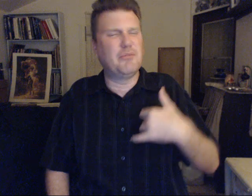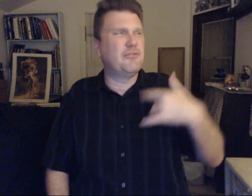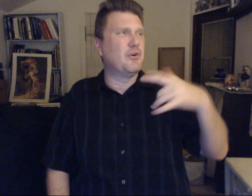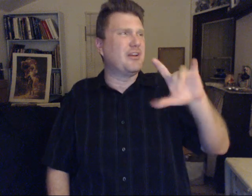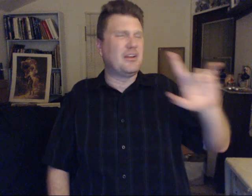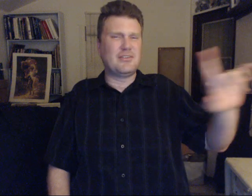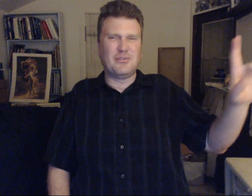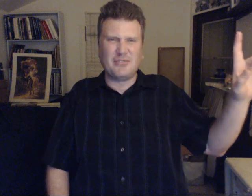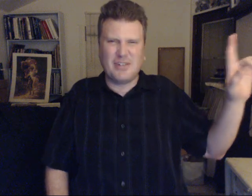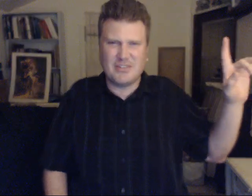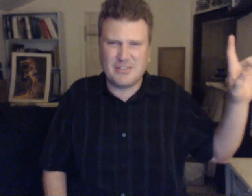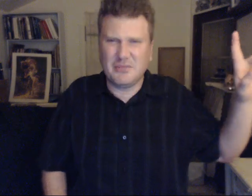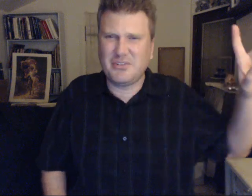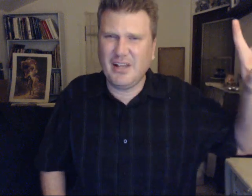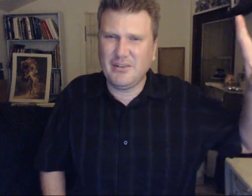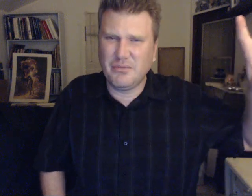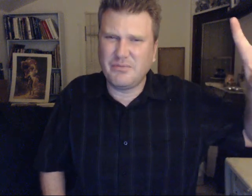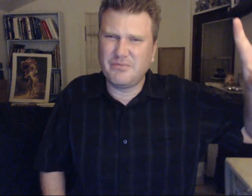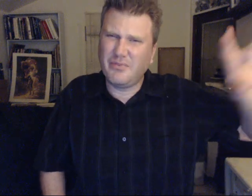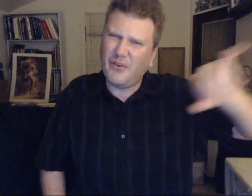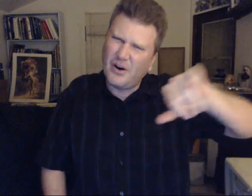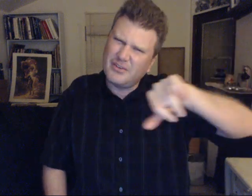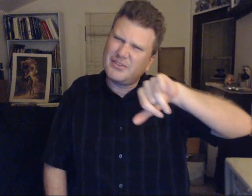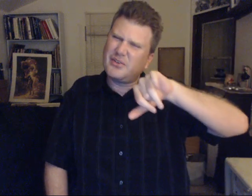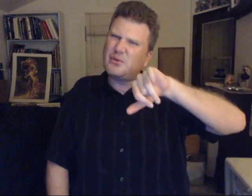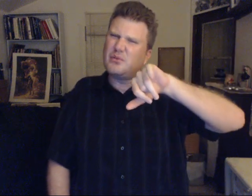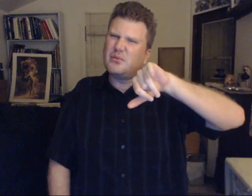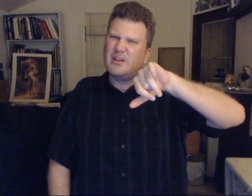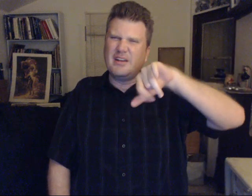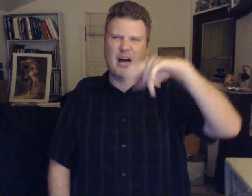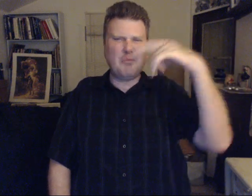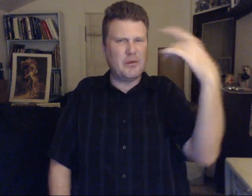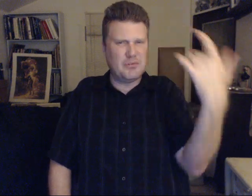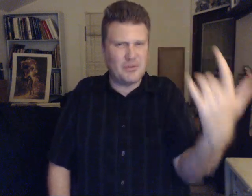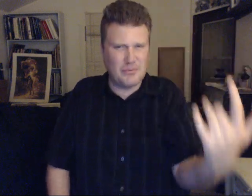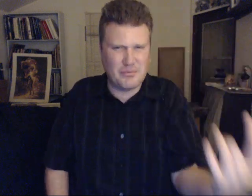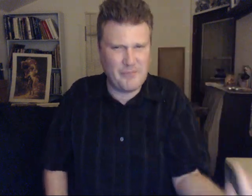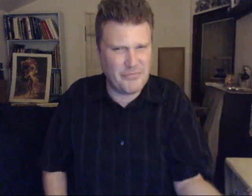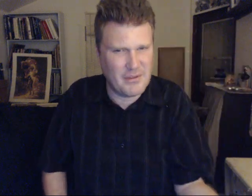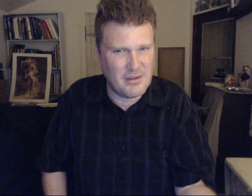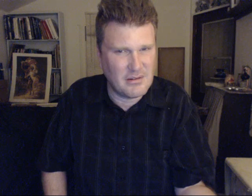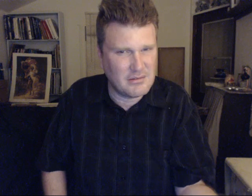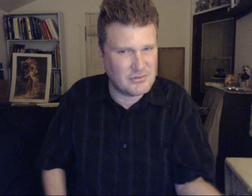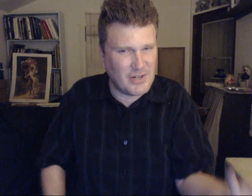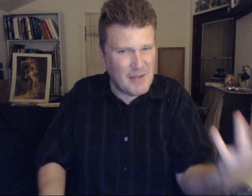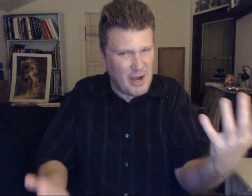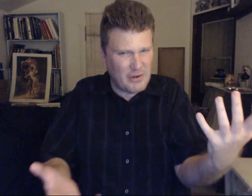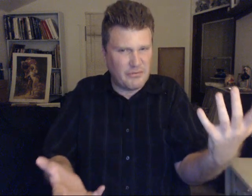Before getting into relationships. That you fall into. And not be able to. To climb out of.